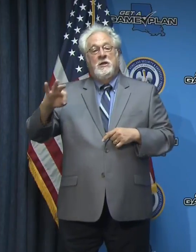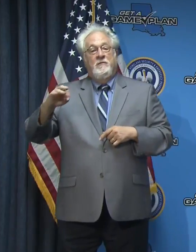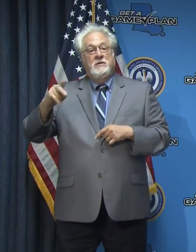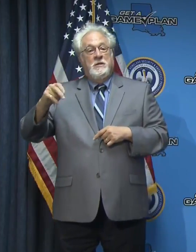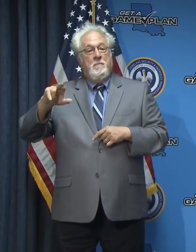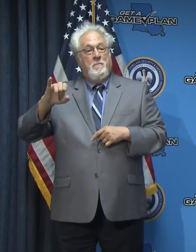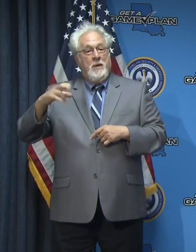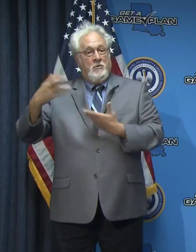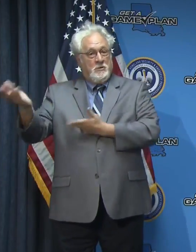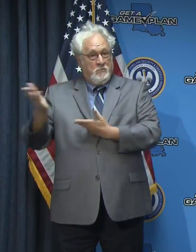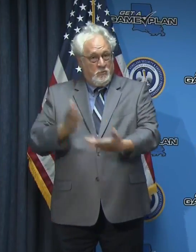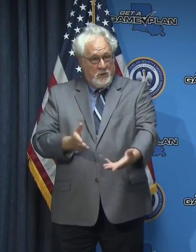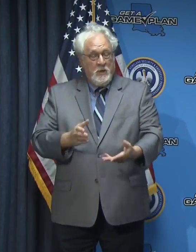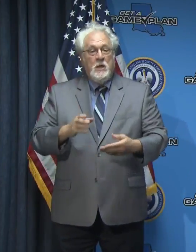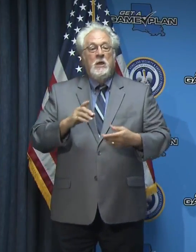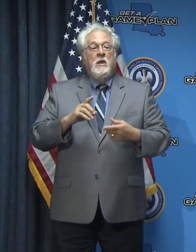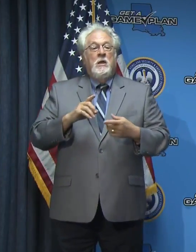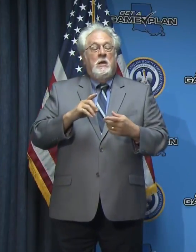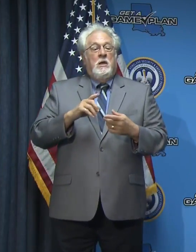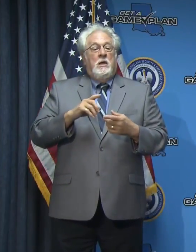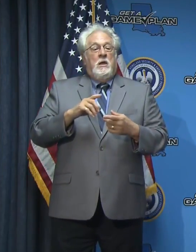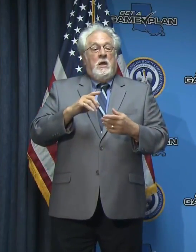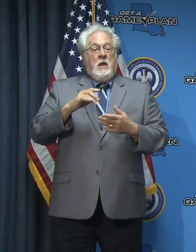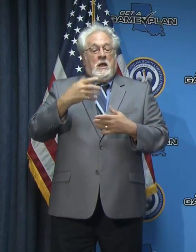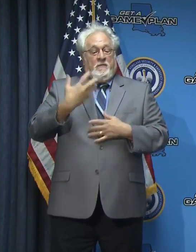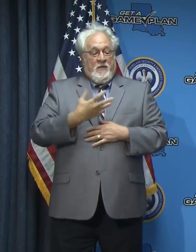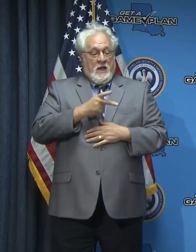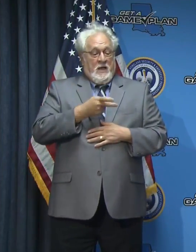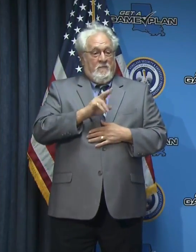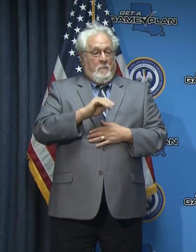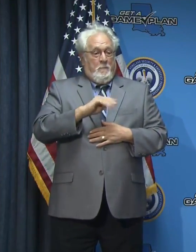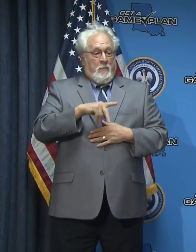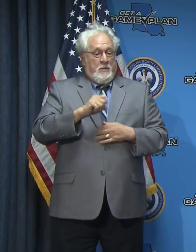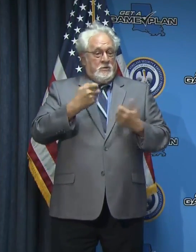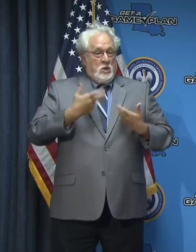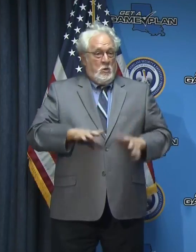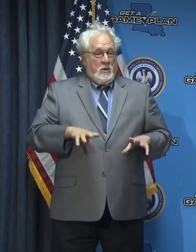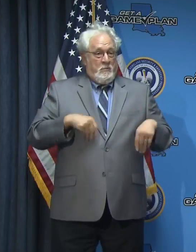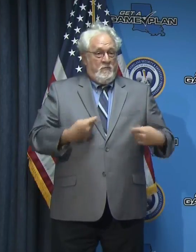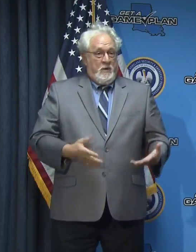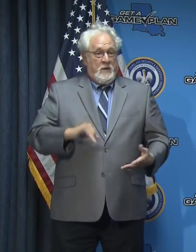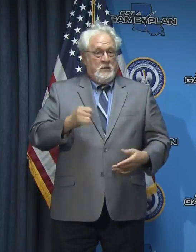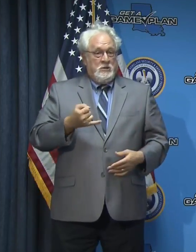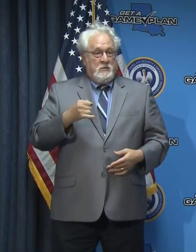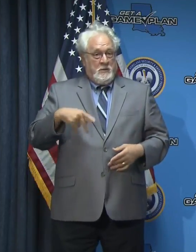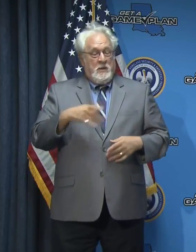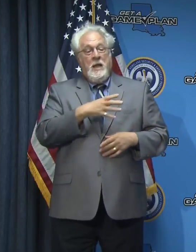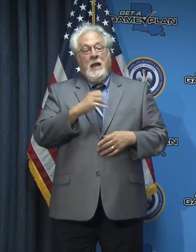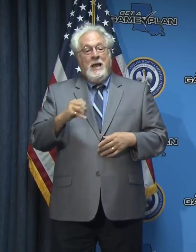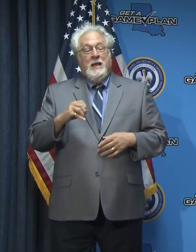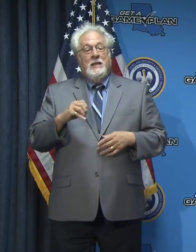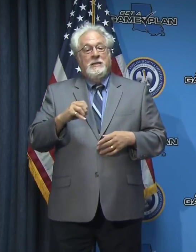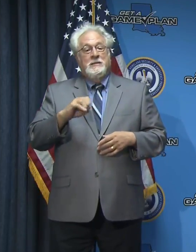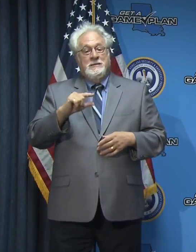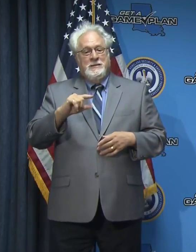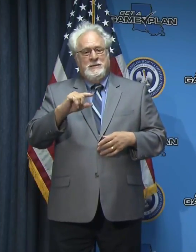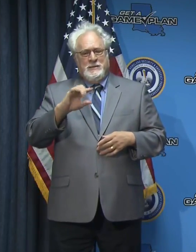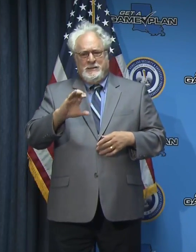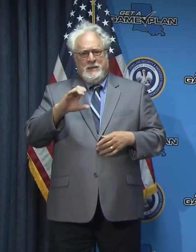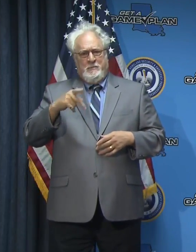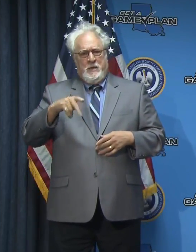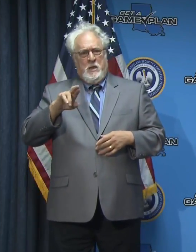In addition to the five pumps already provided by Jefferson Parish and by CPRA and the 11